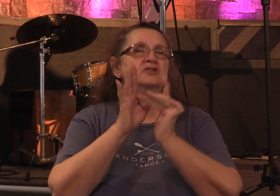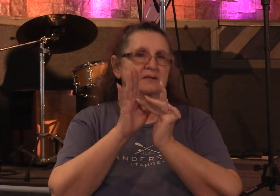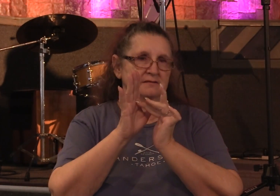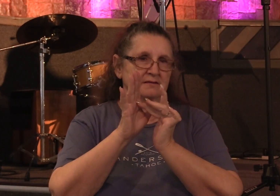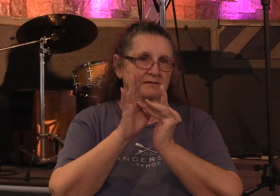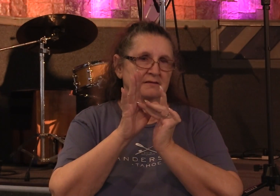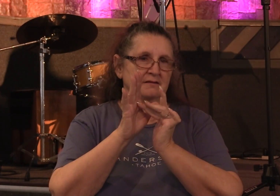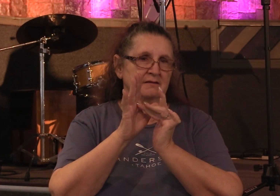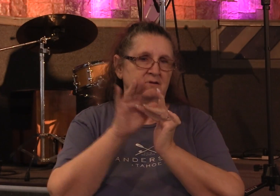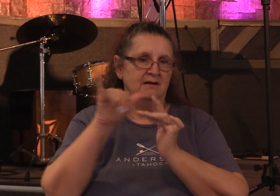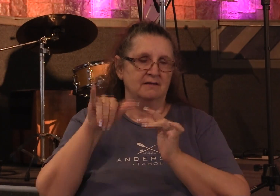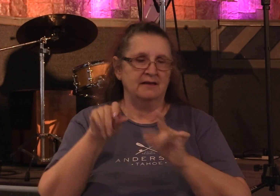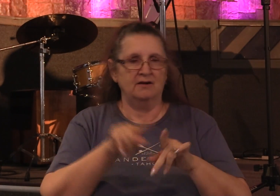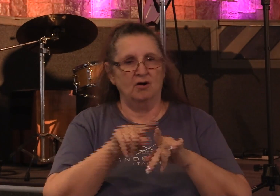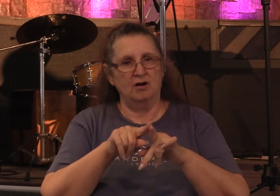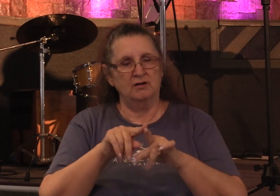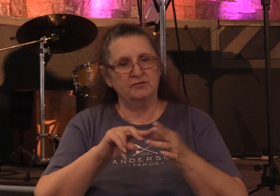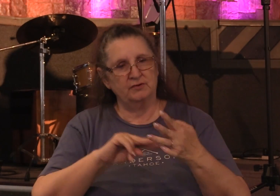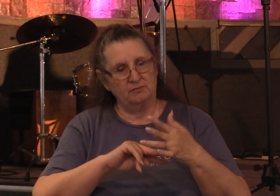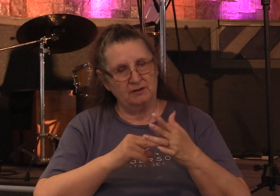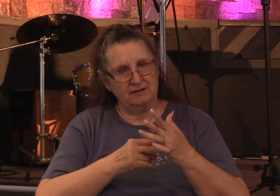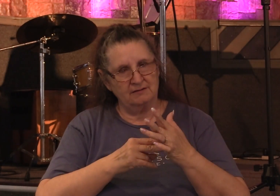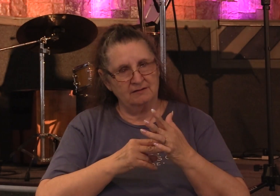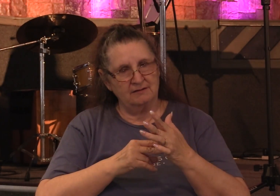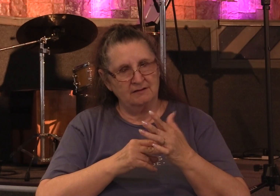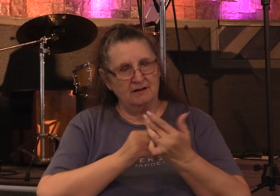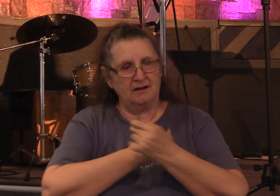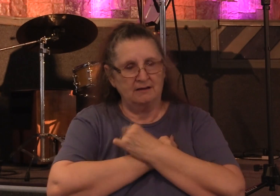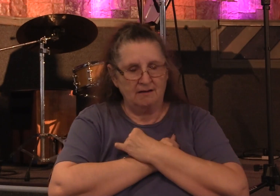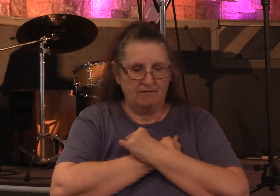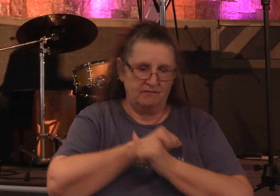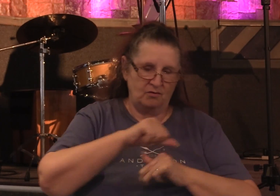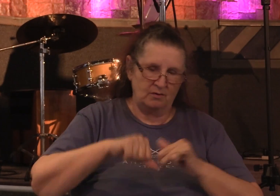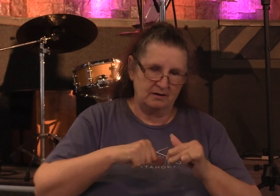That also would include our love for one another in the body of Christ.